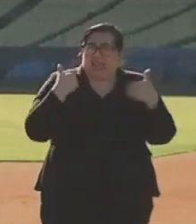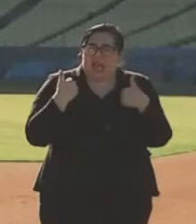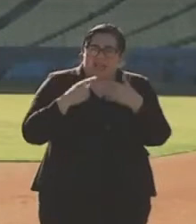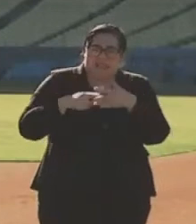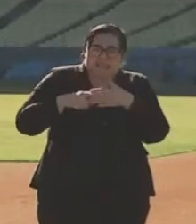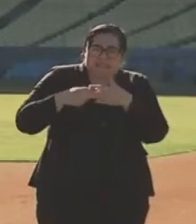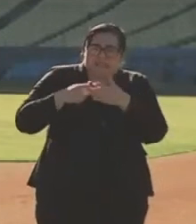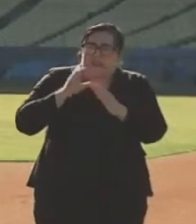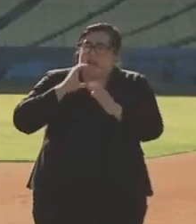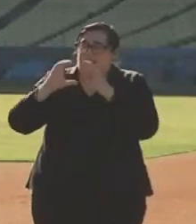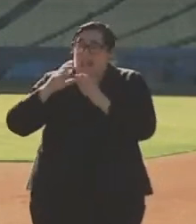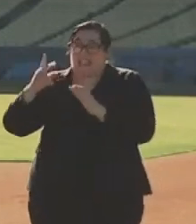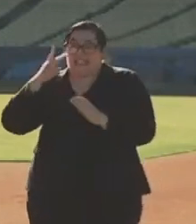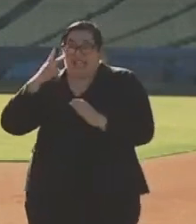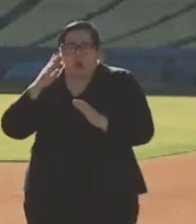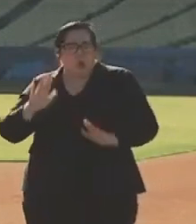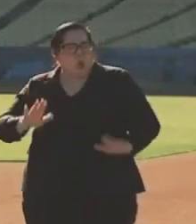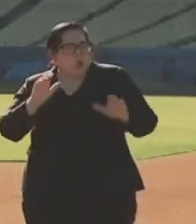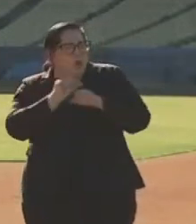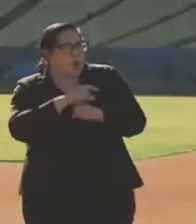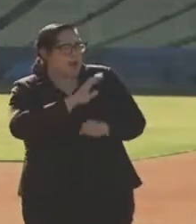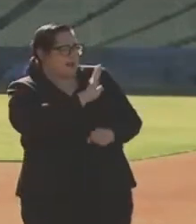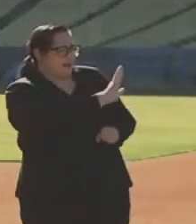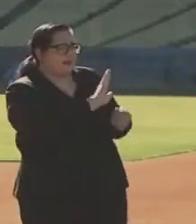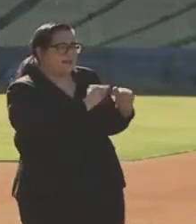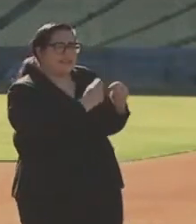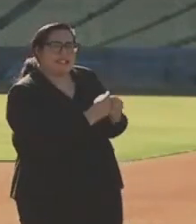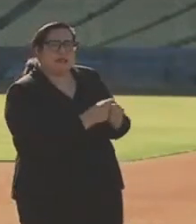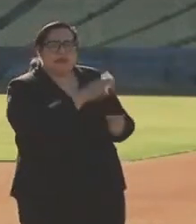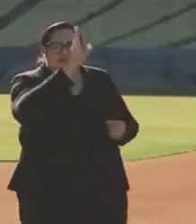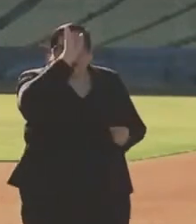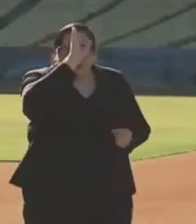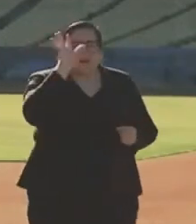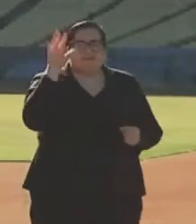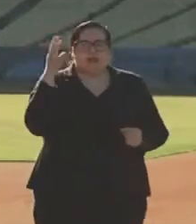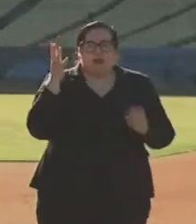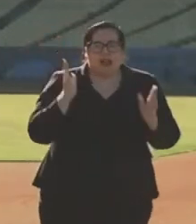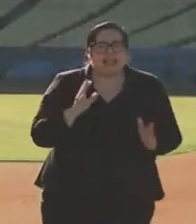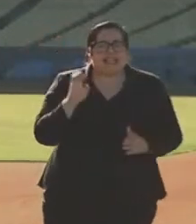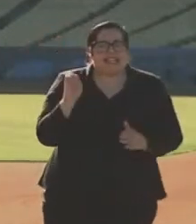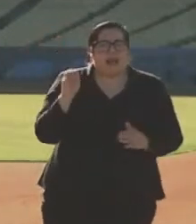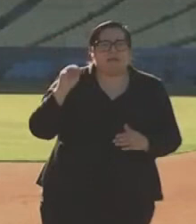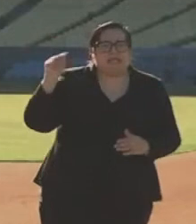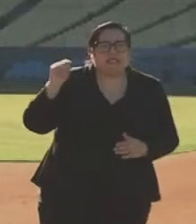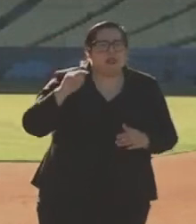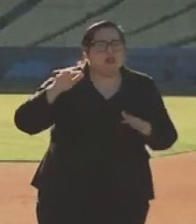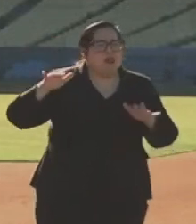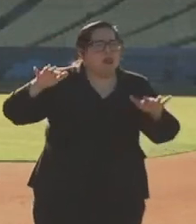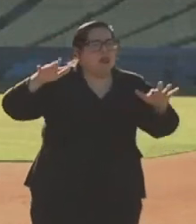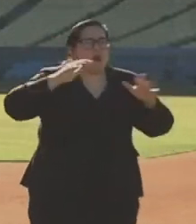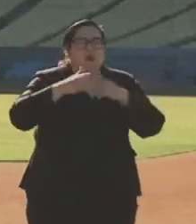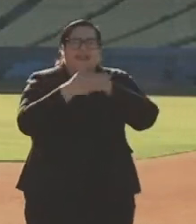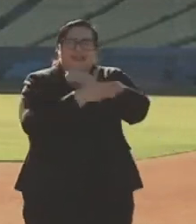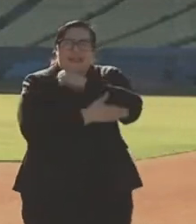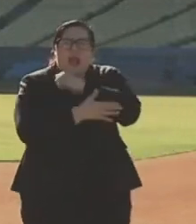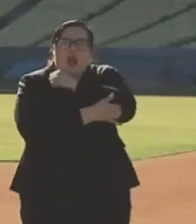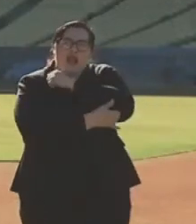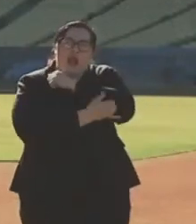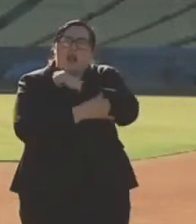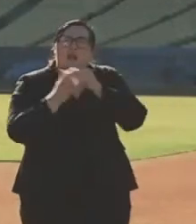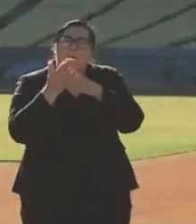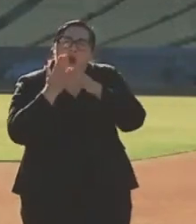conversation to see the incredible work he and his team, our firefighters, paramedics, EMTs, and all those county partners, including